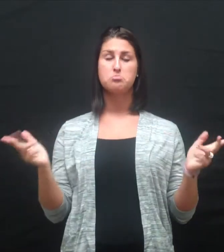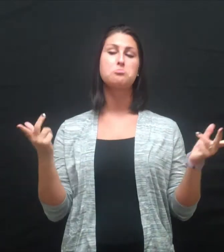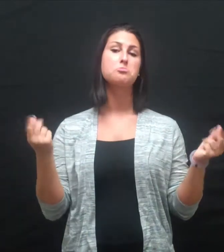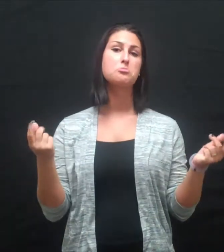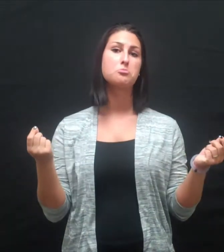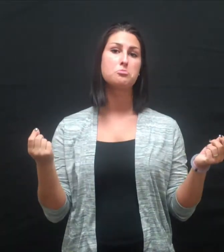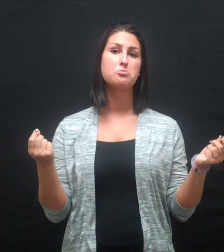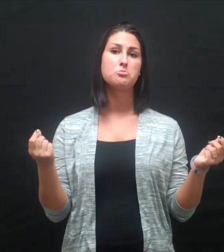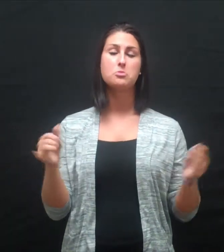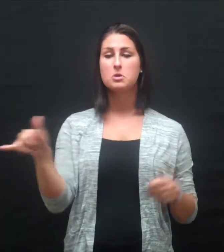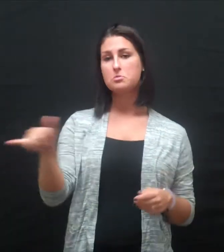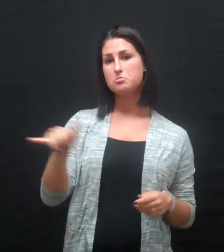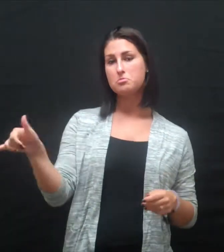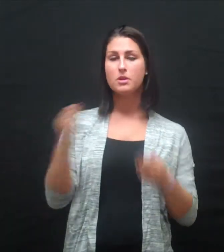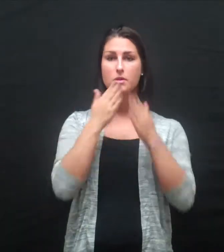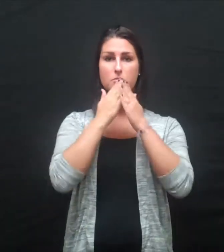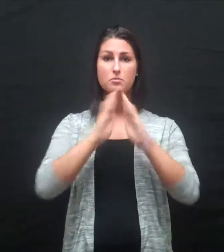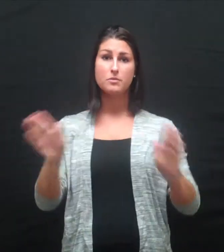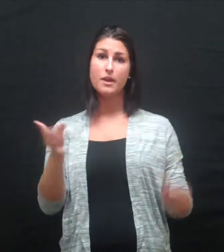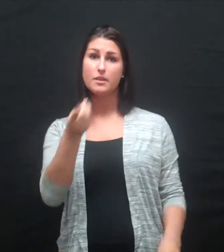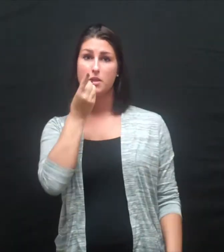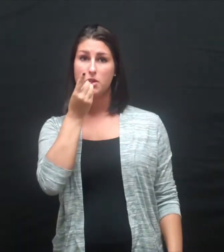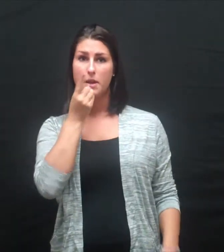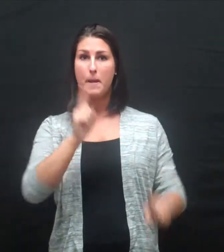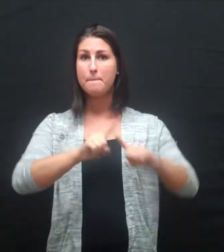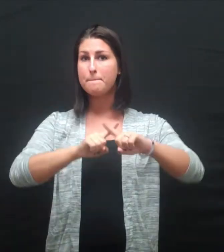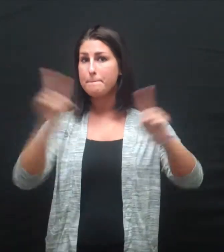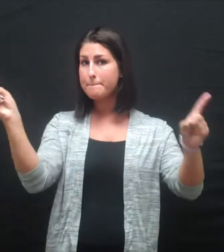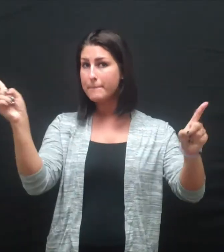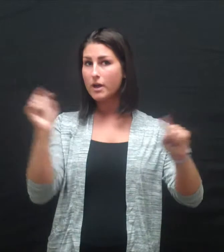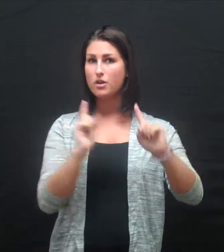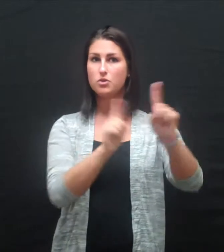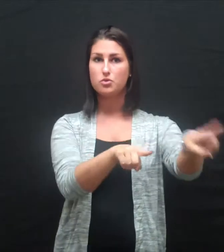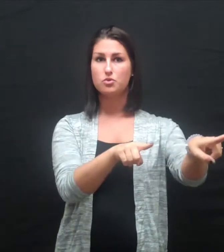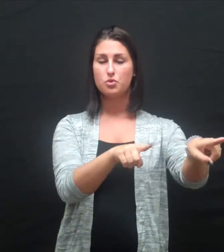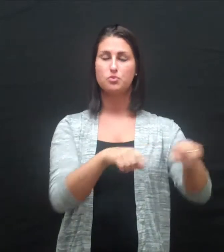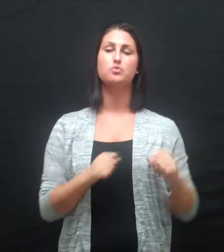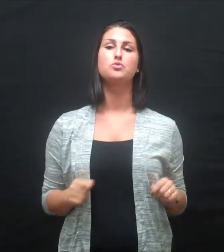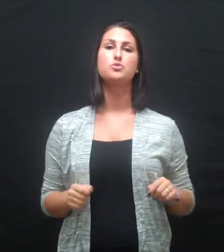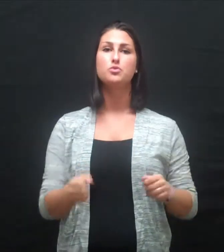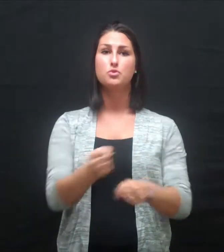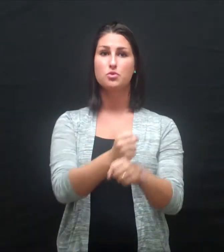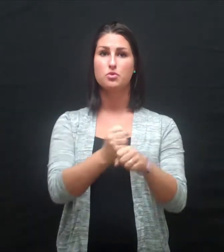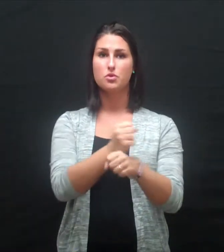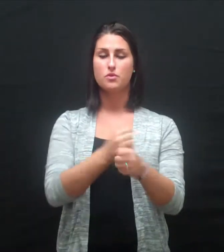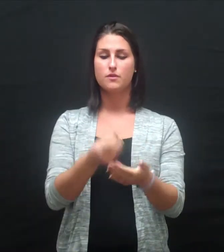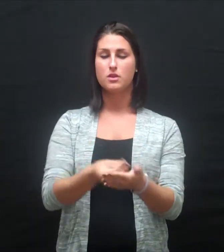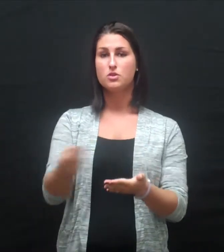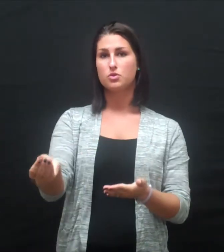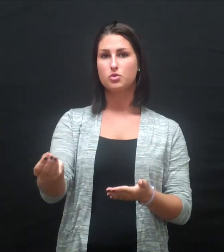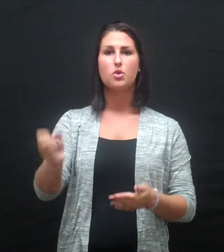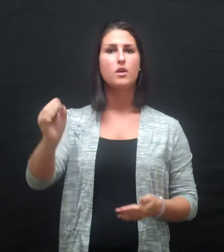I have also been to coffee chats, which is a very similar setting to the silent dinner, but it's held in Starbucks.